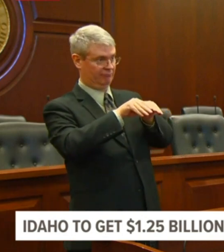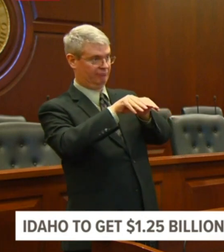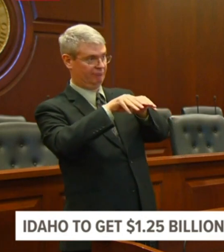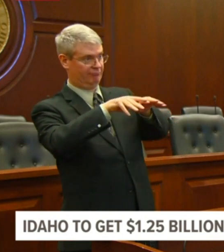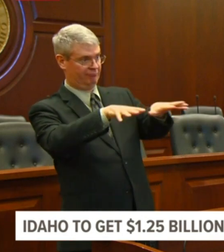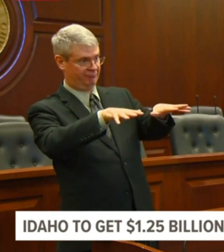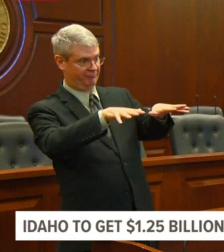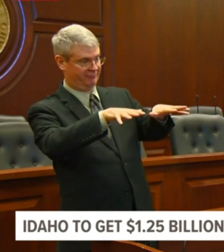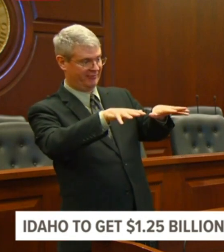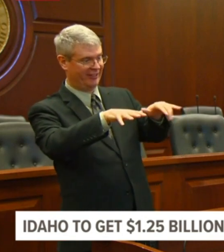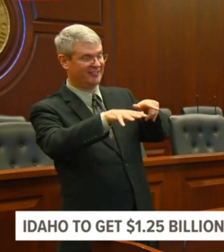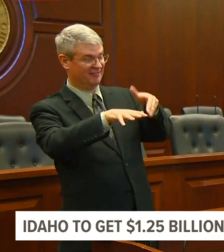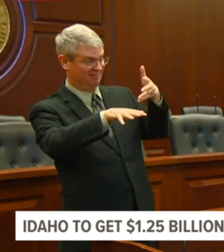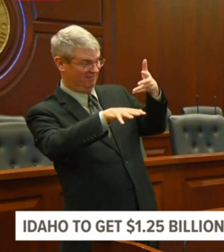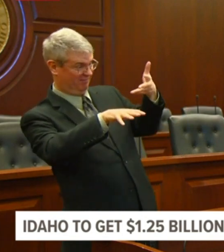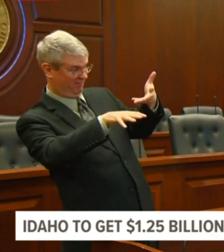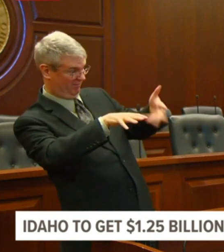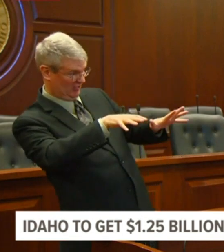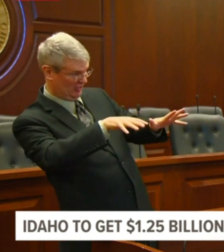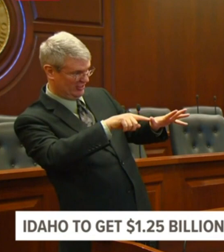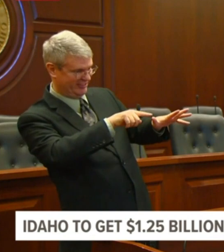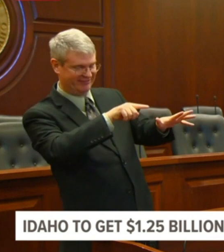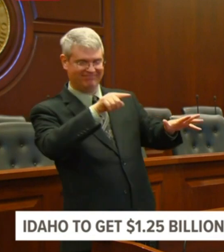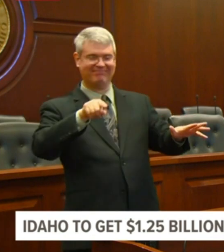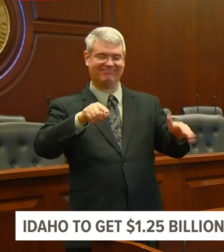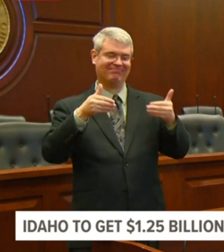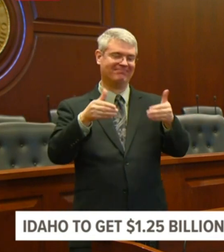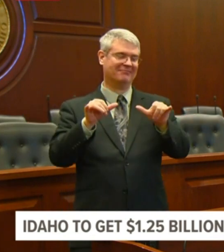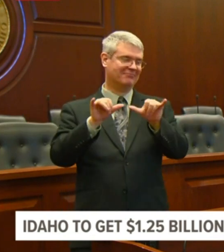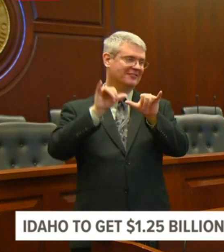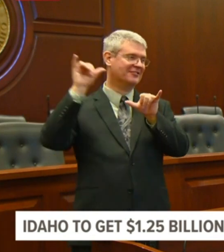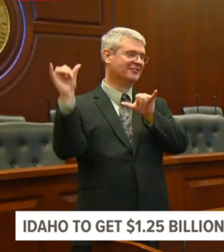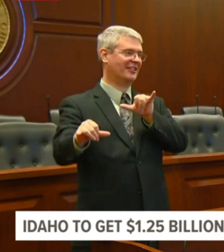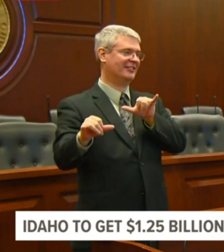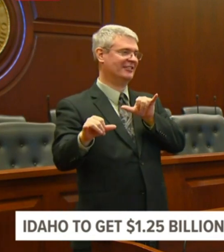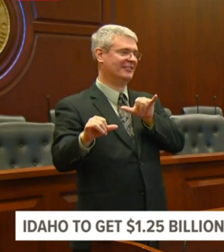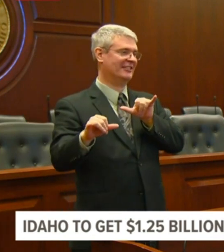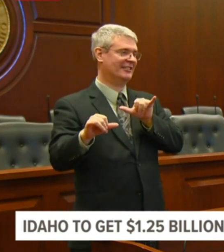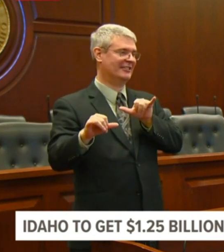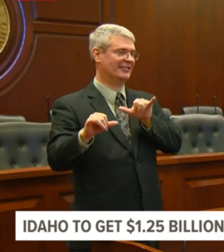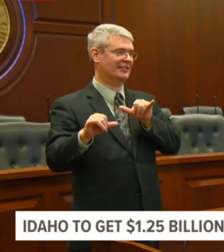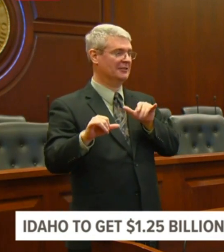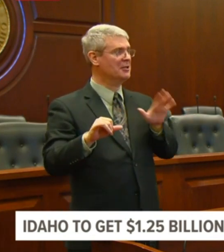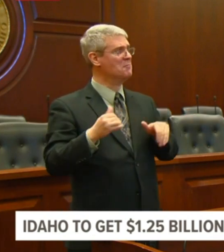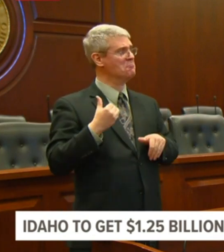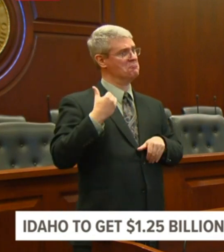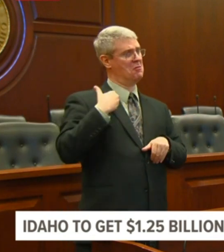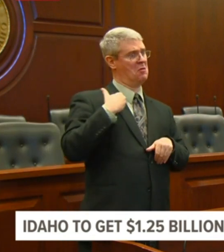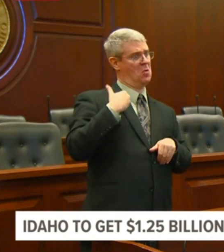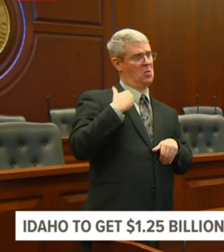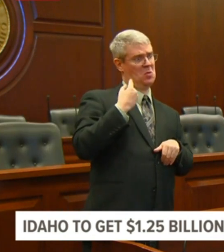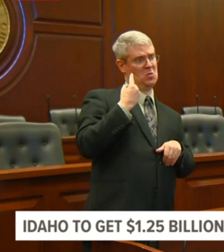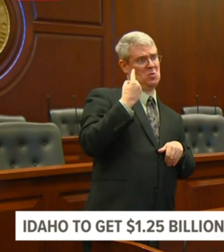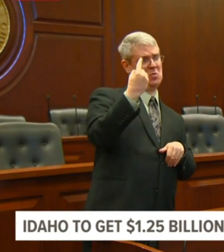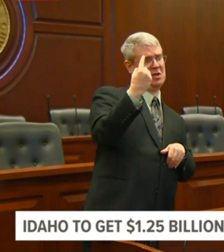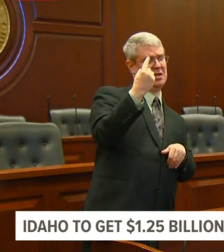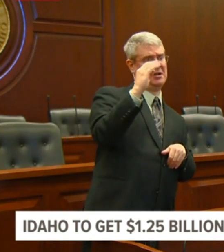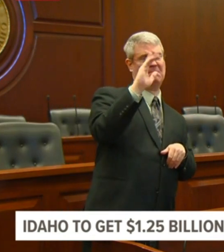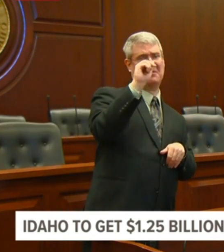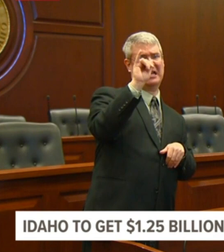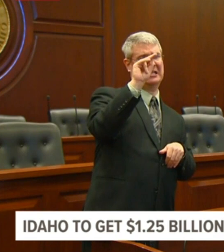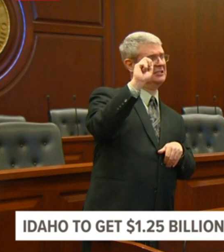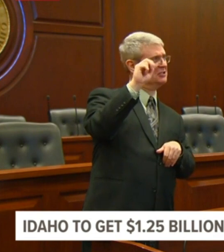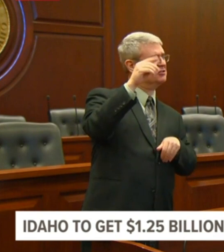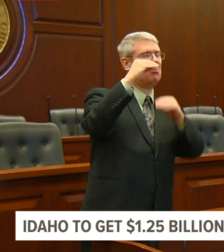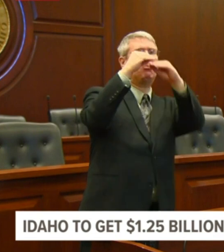that we have it here in the Treasure Valley, we've got, it's kind of creeping up in the Magic Valley. Kootenay